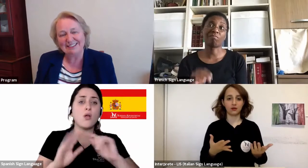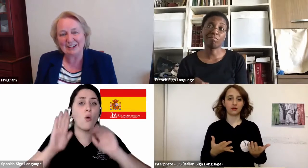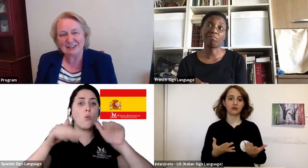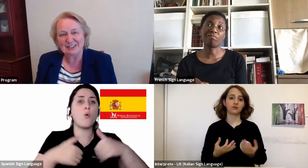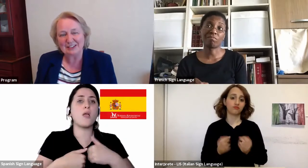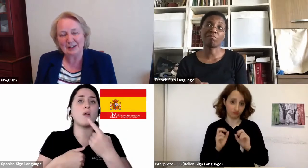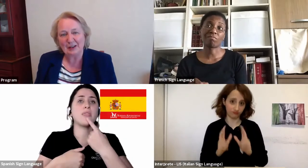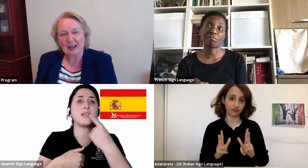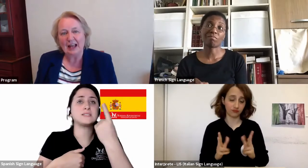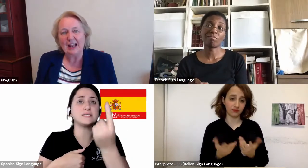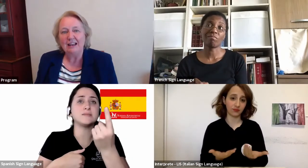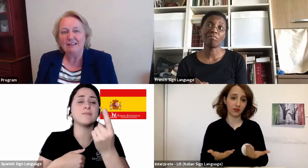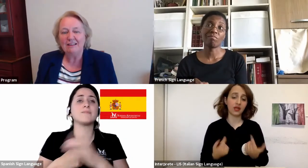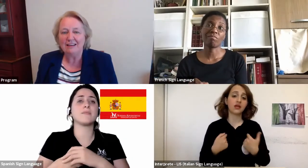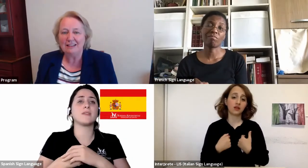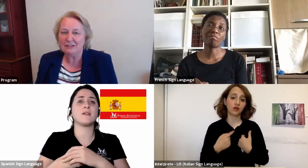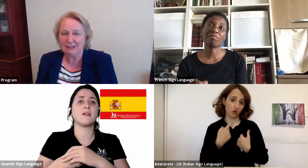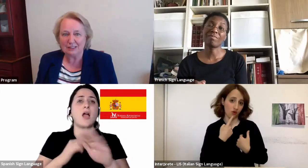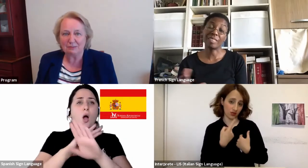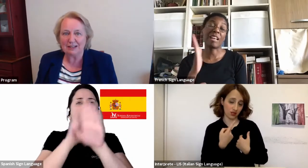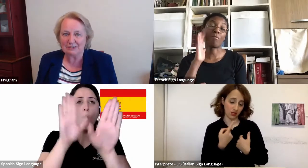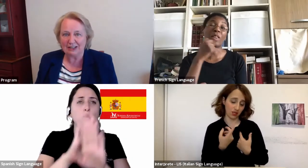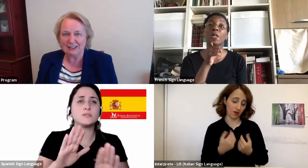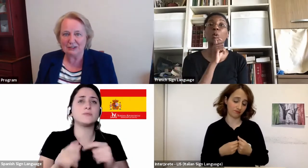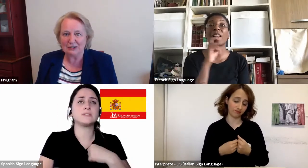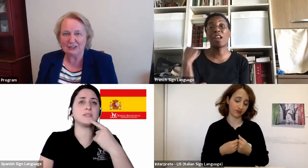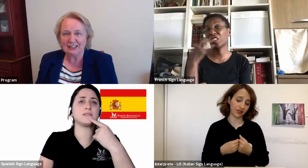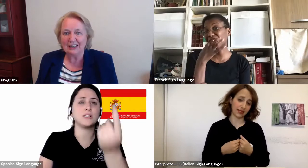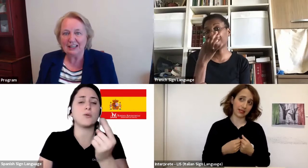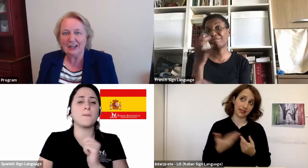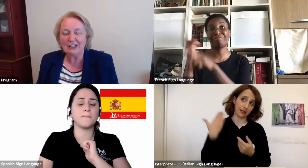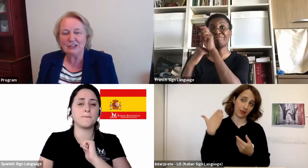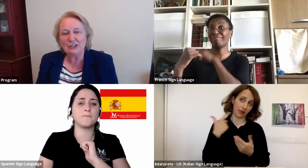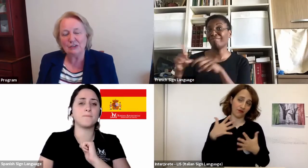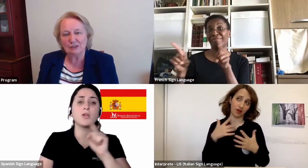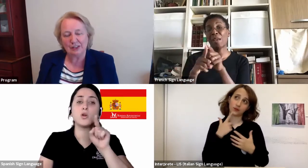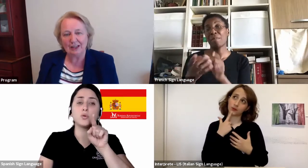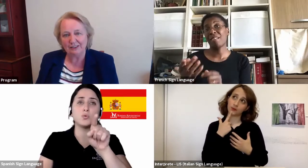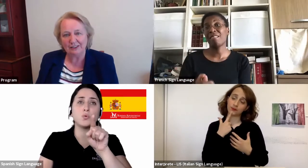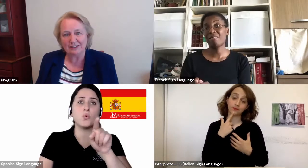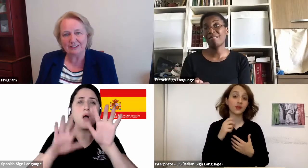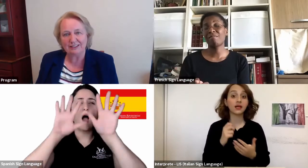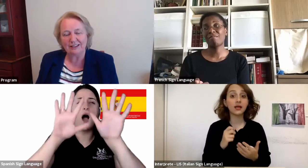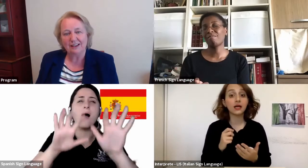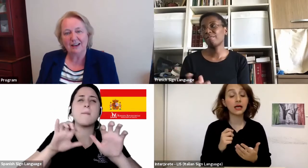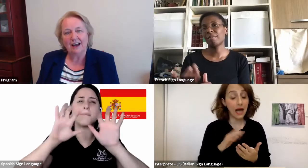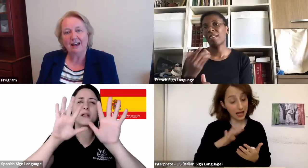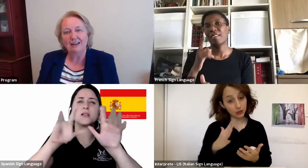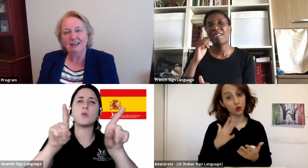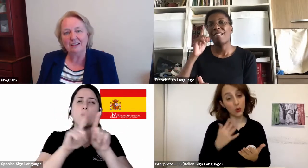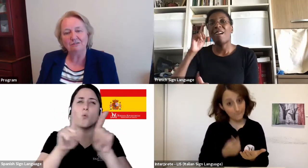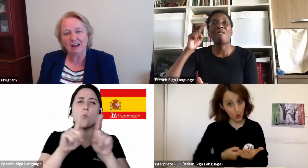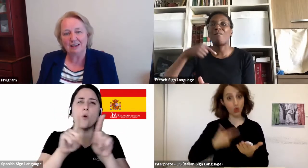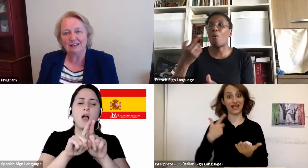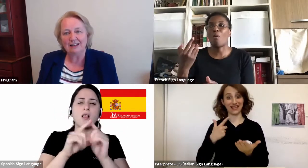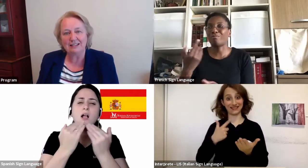last. Learning to express gratitude, learning to look for that goodness and